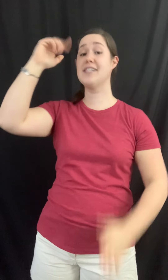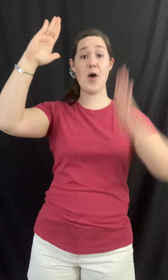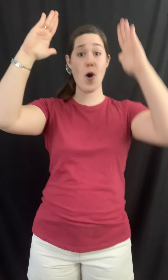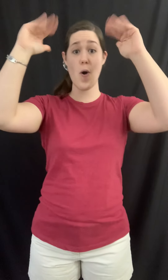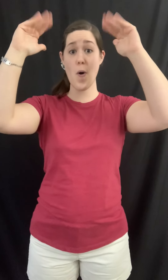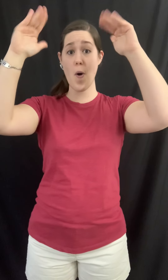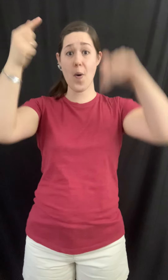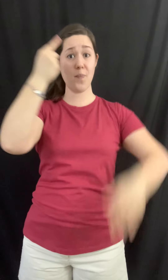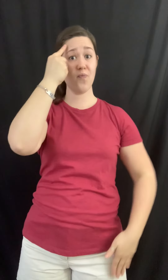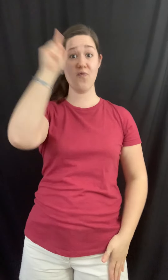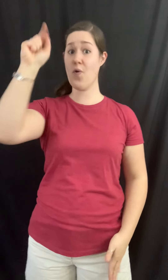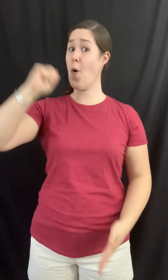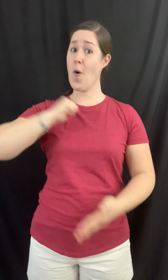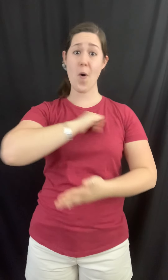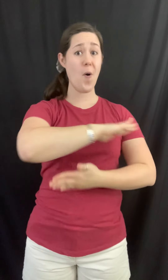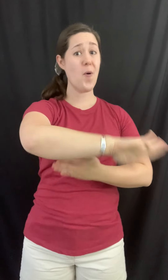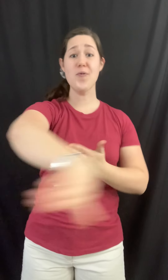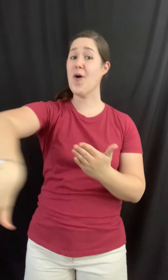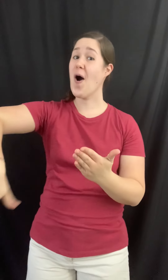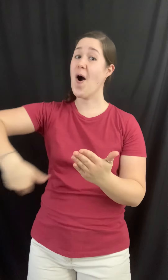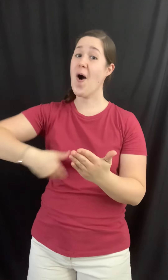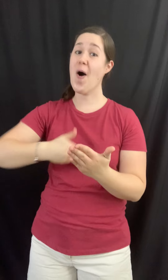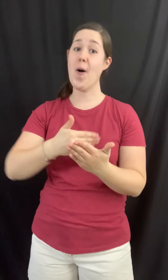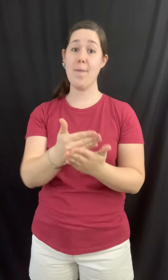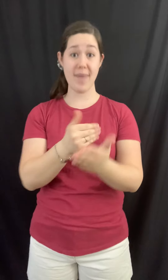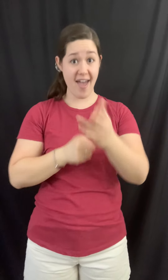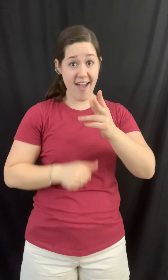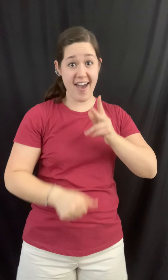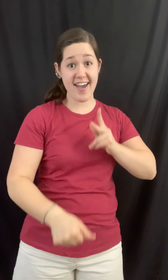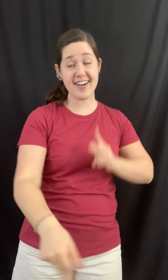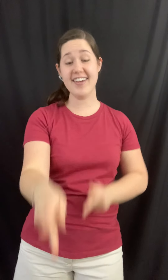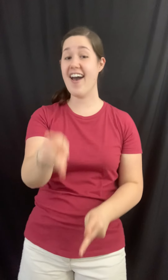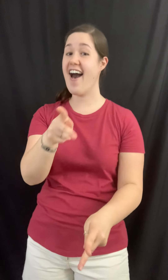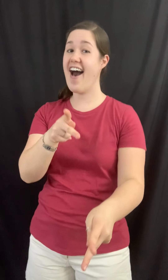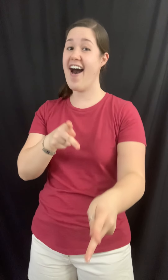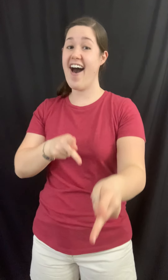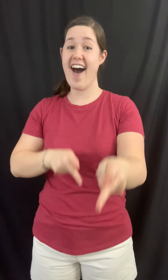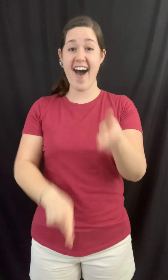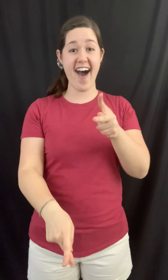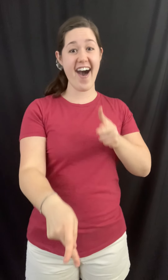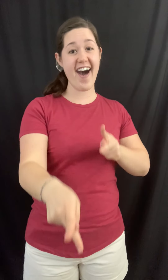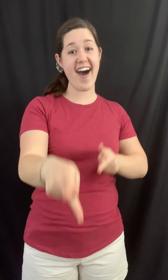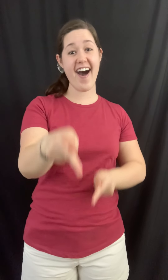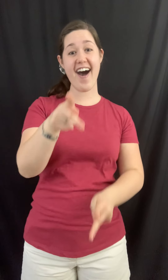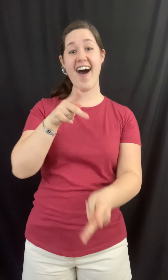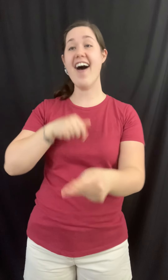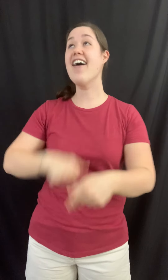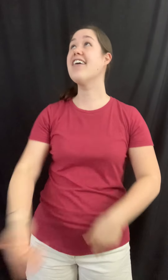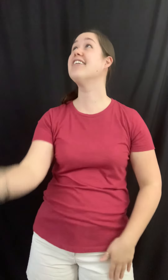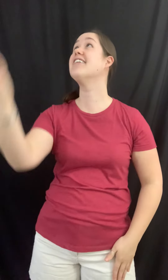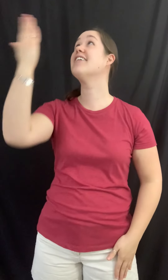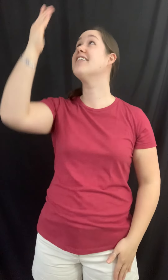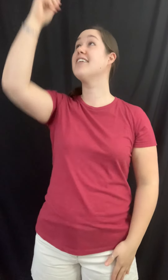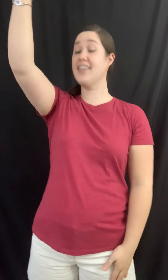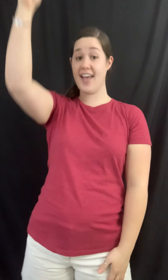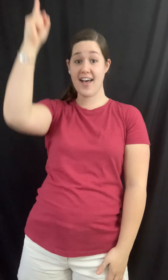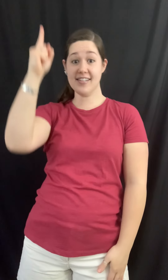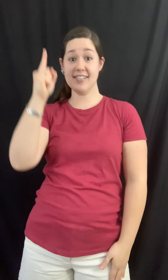the hope for all mankind. He has